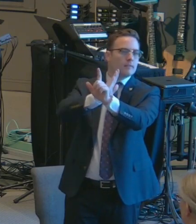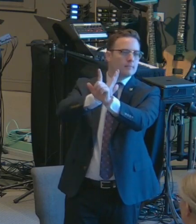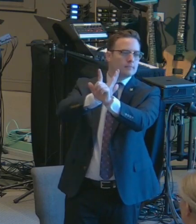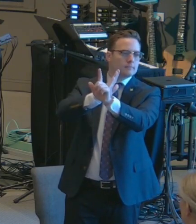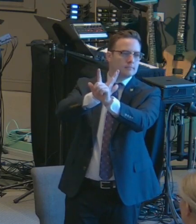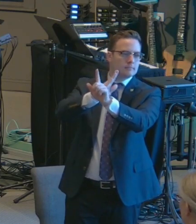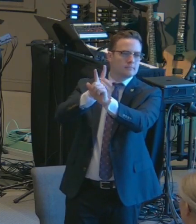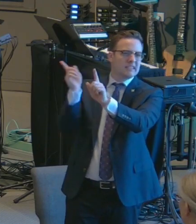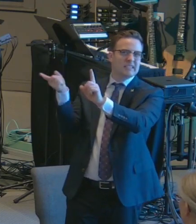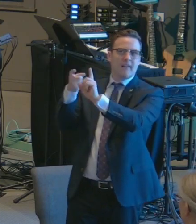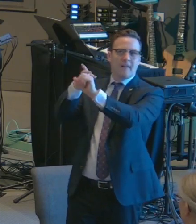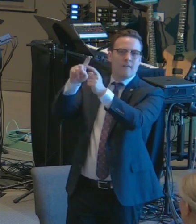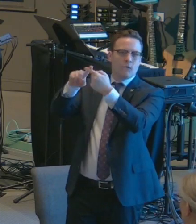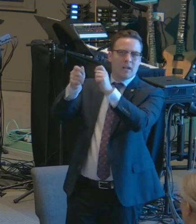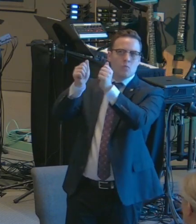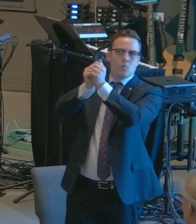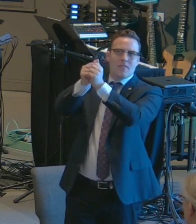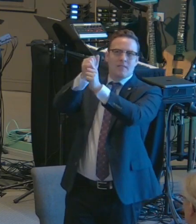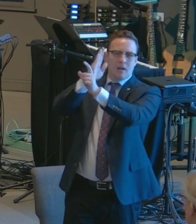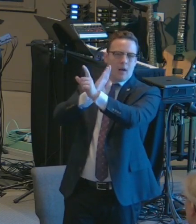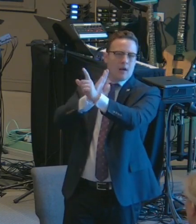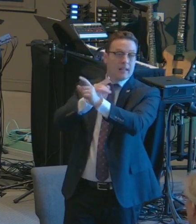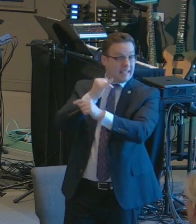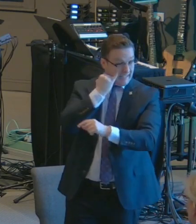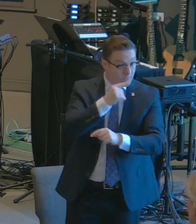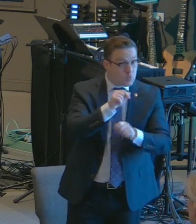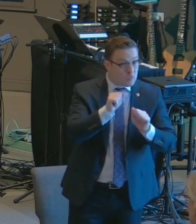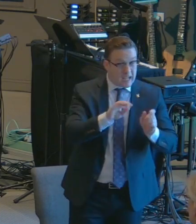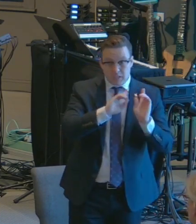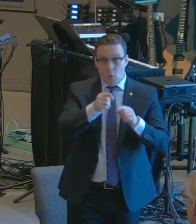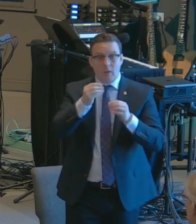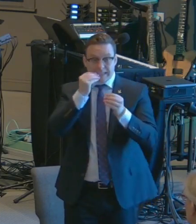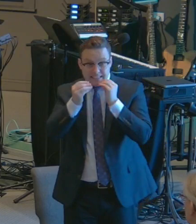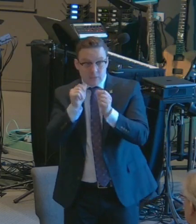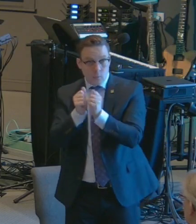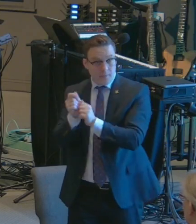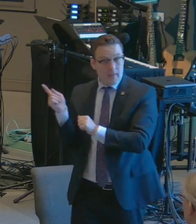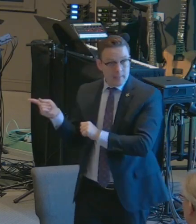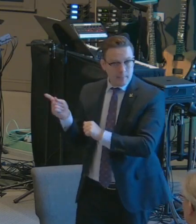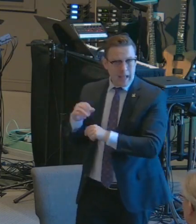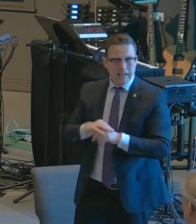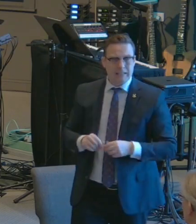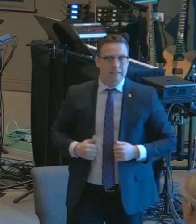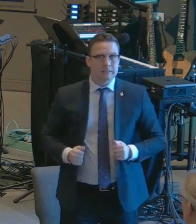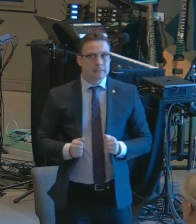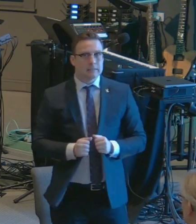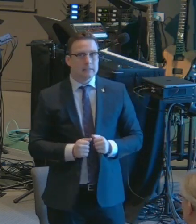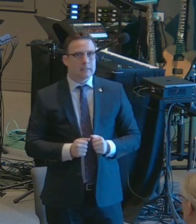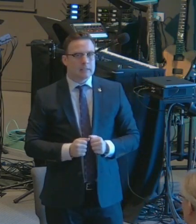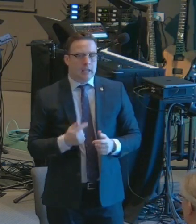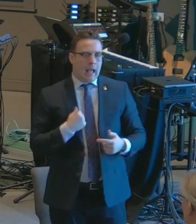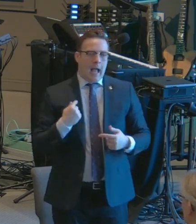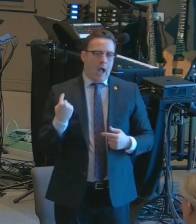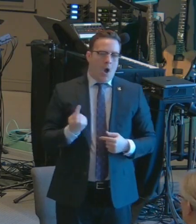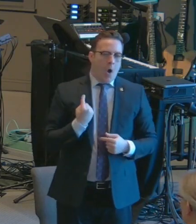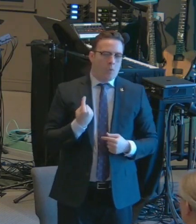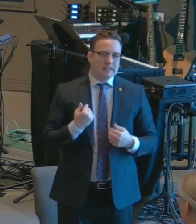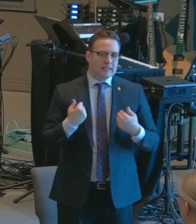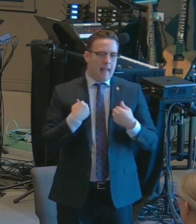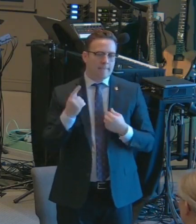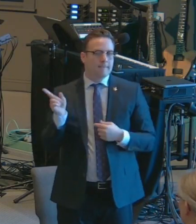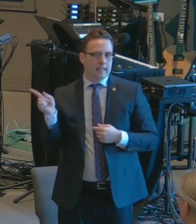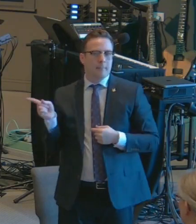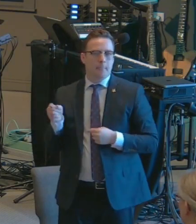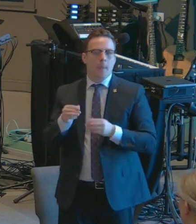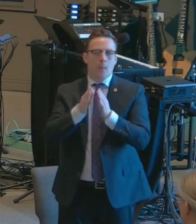If you ever were able to go out to breakfast or lunch with him and just, I always have him pray